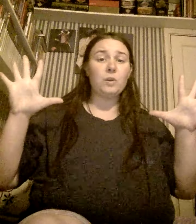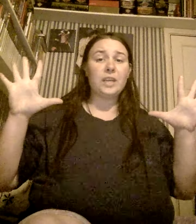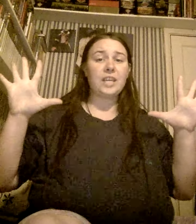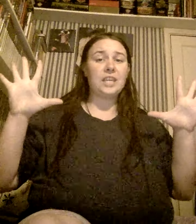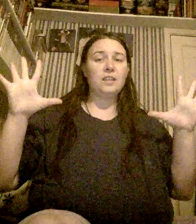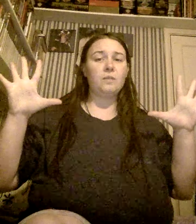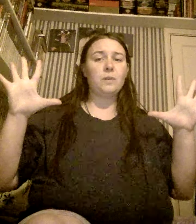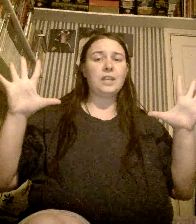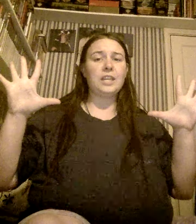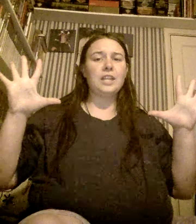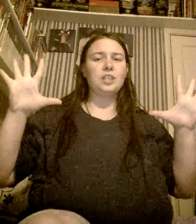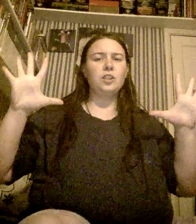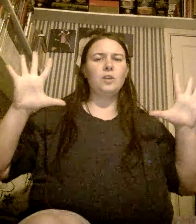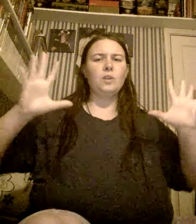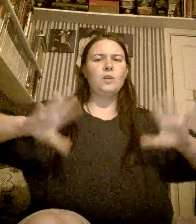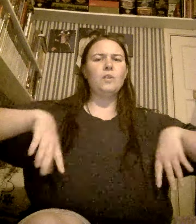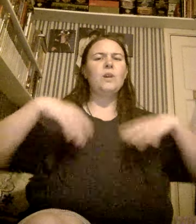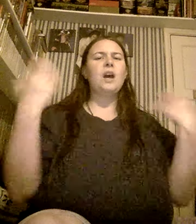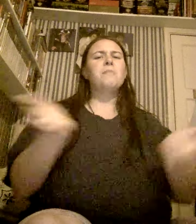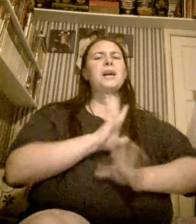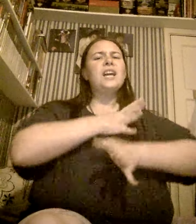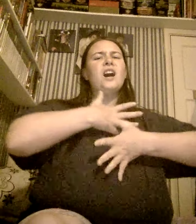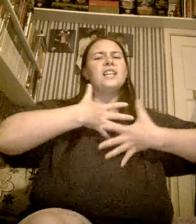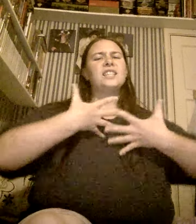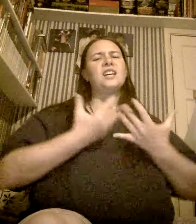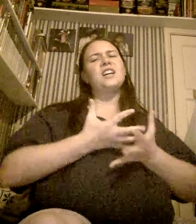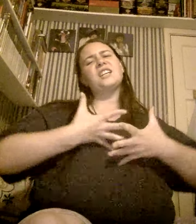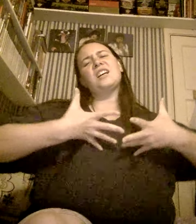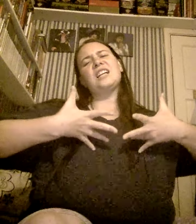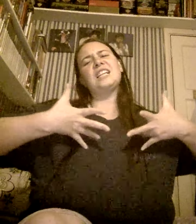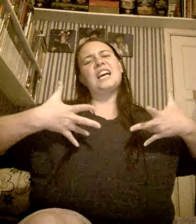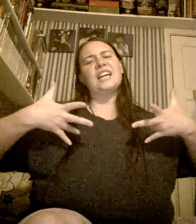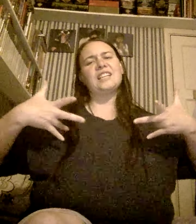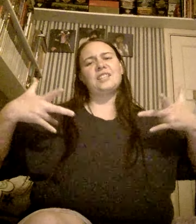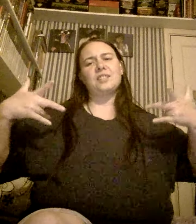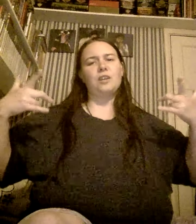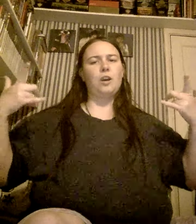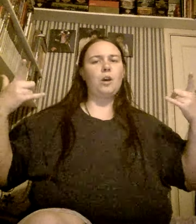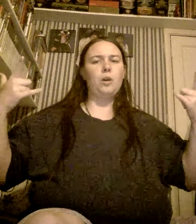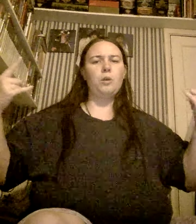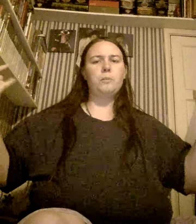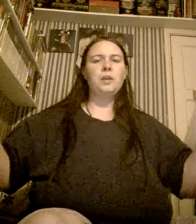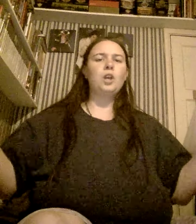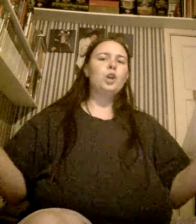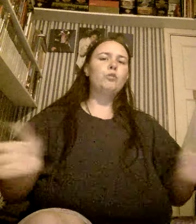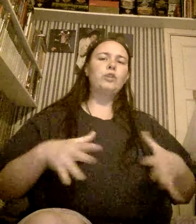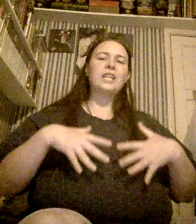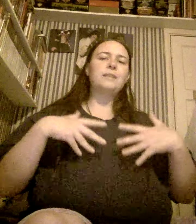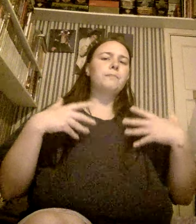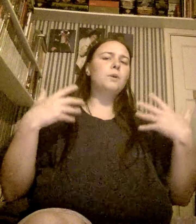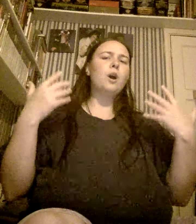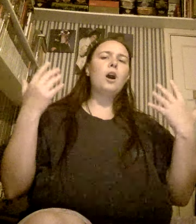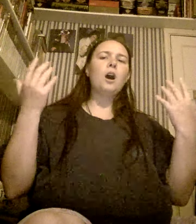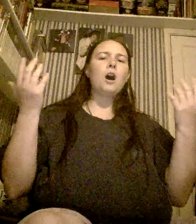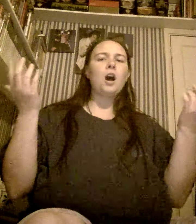naive, what can I do? My heart is a kaleidoscope. Reborn,